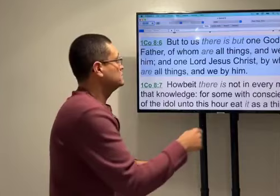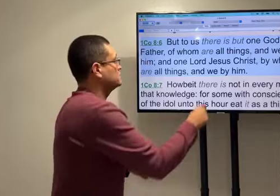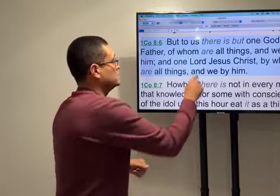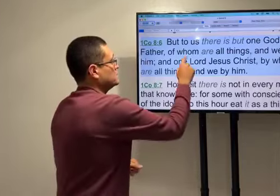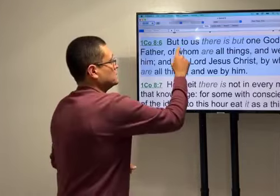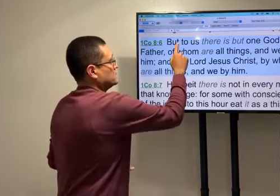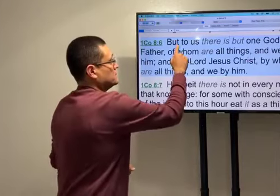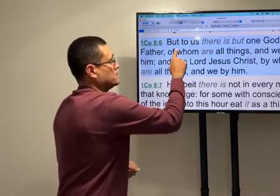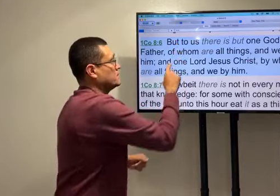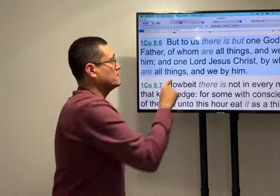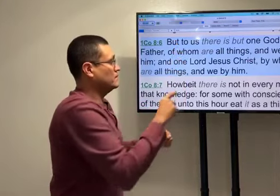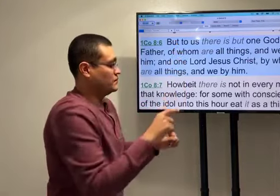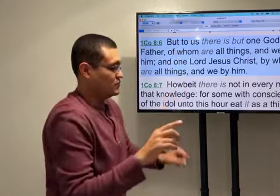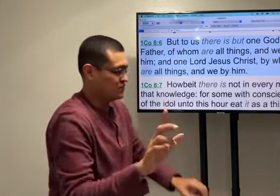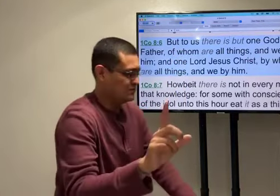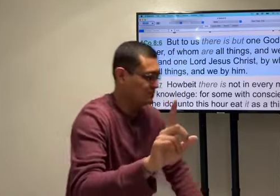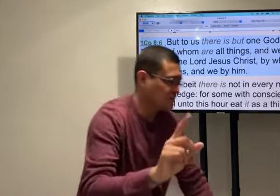We're going to follow. Remember this. We're going to follow.